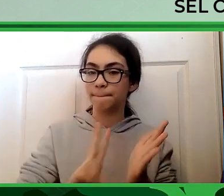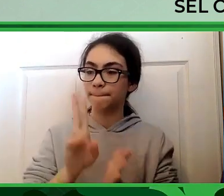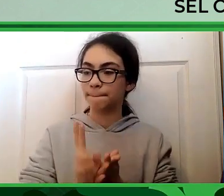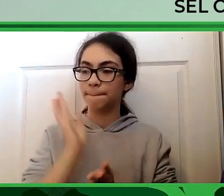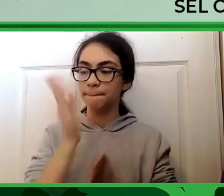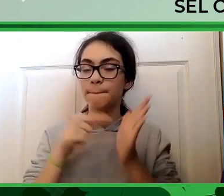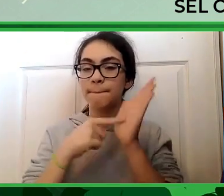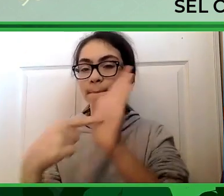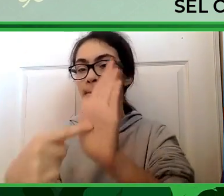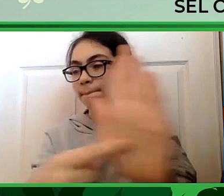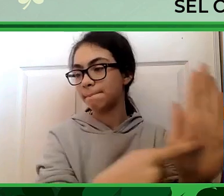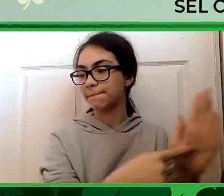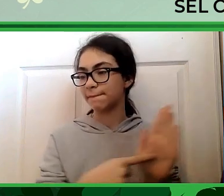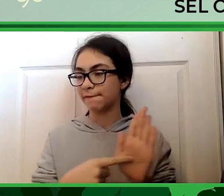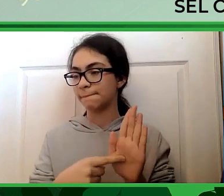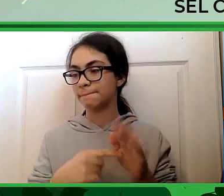today.